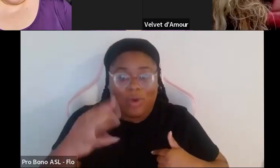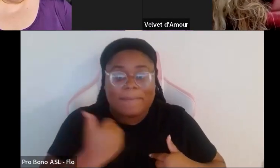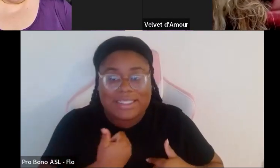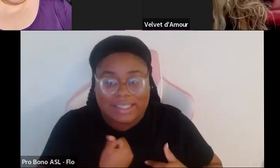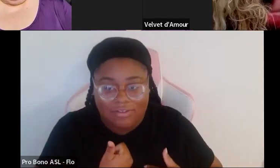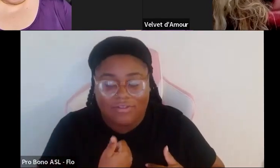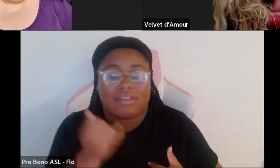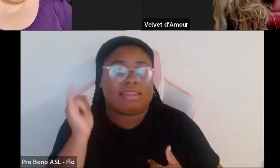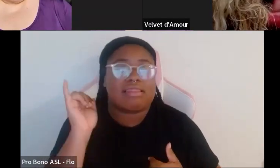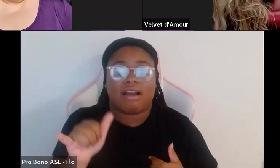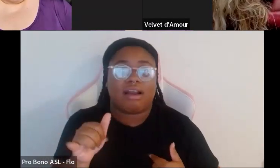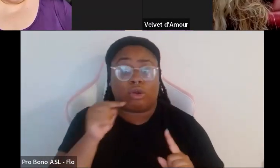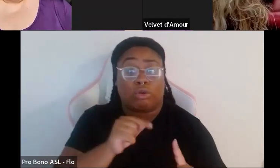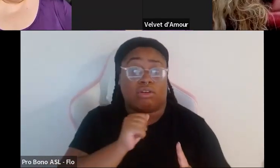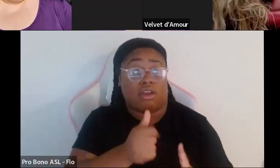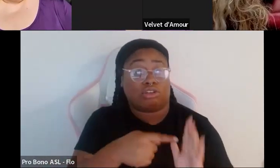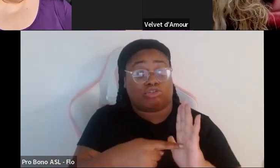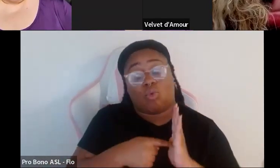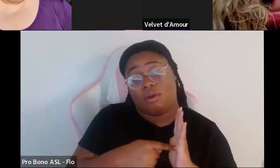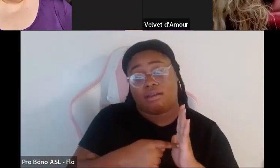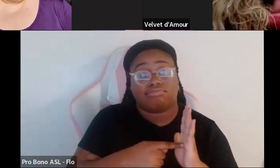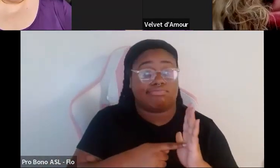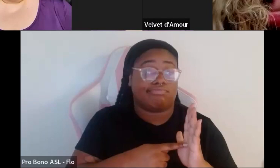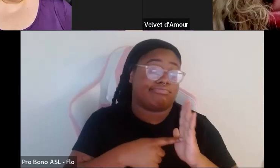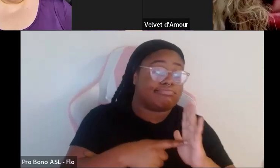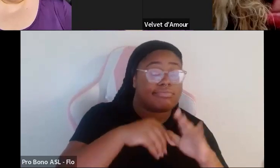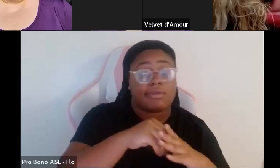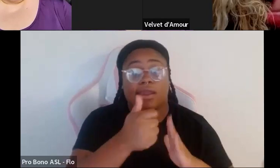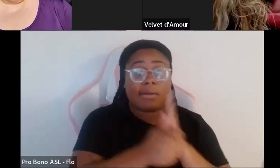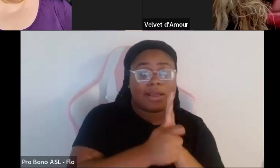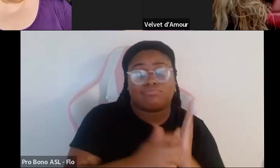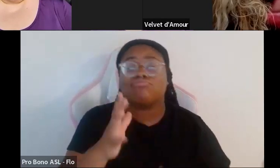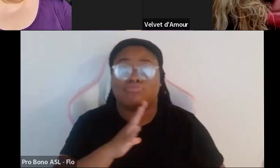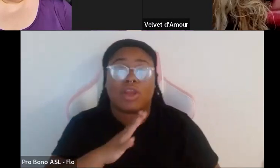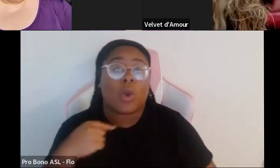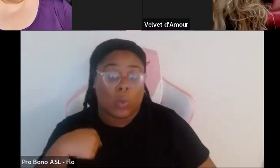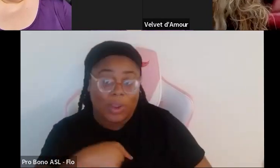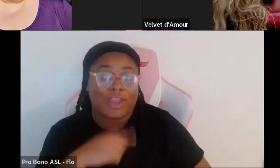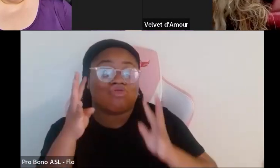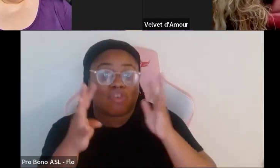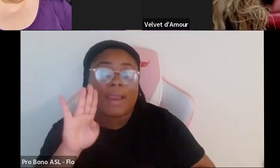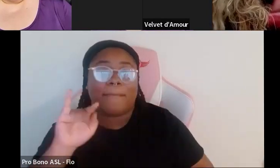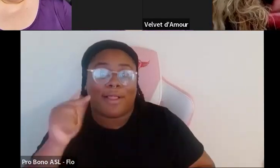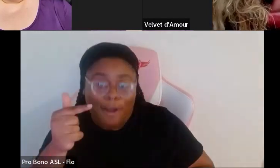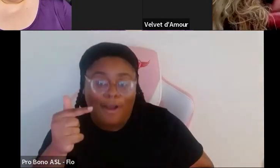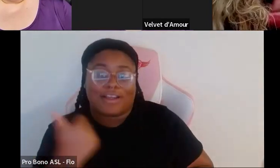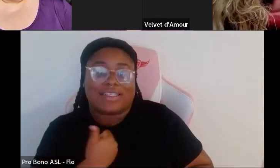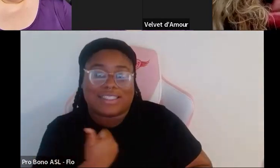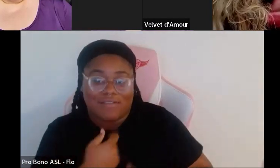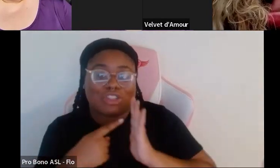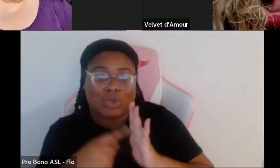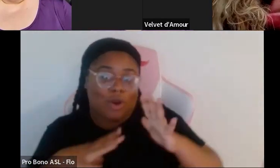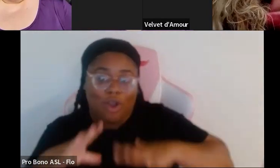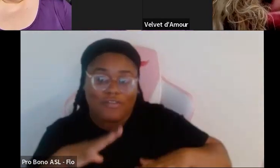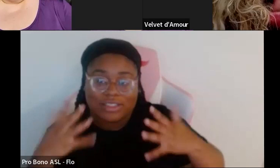like you know you're not going to show us in any magazines then you know what bloggers are created we're going to show our own outfits